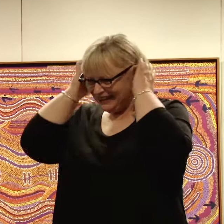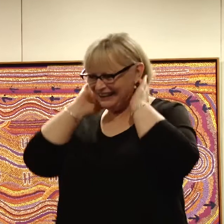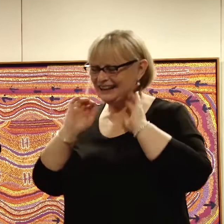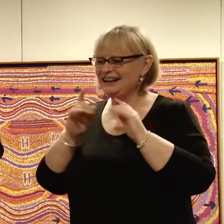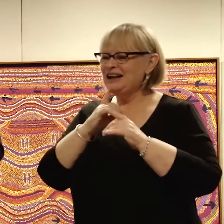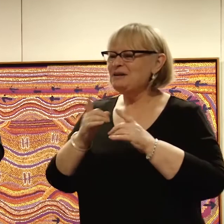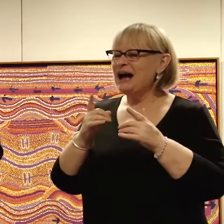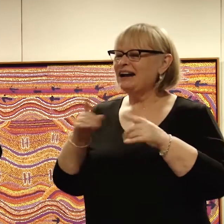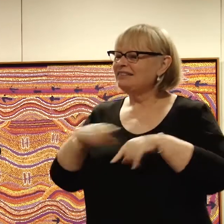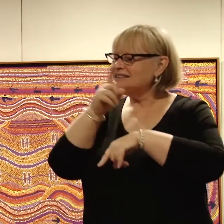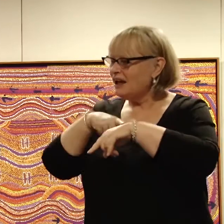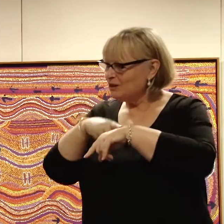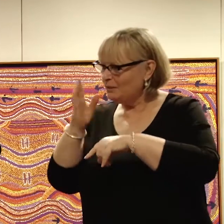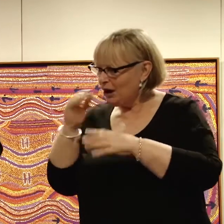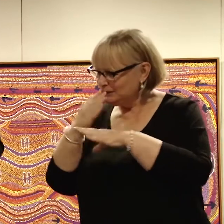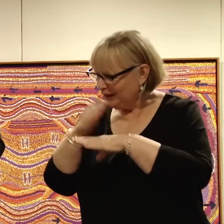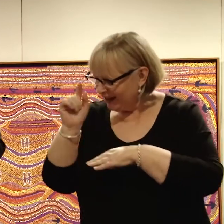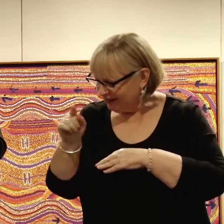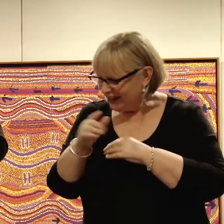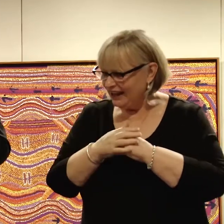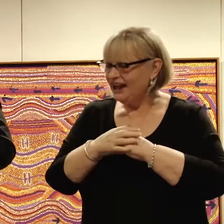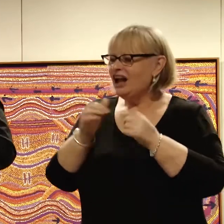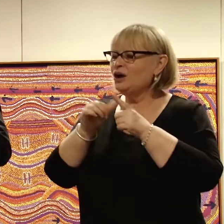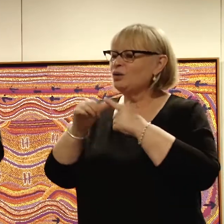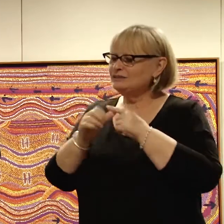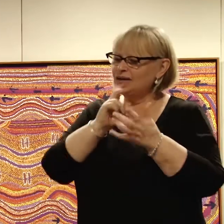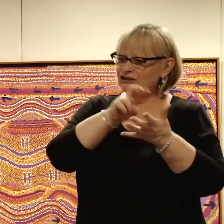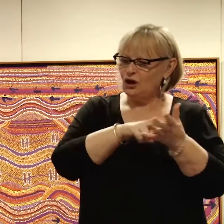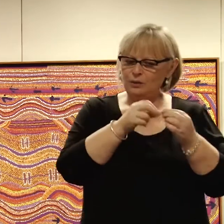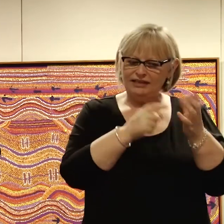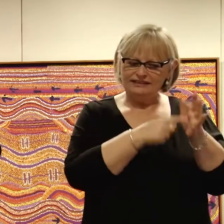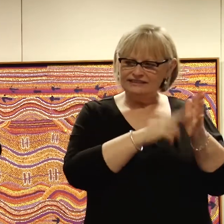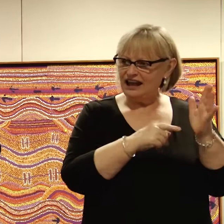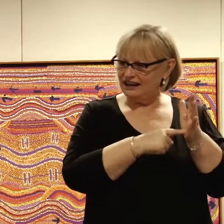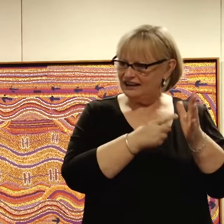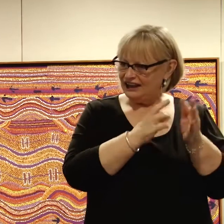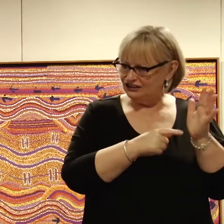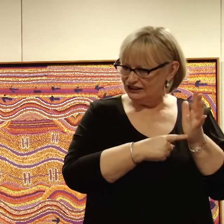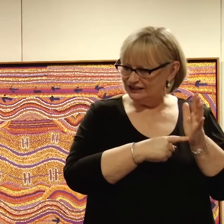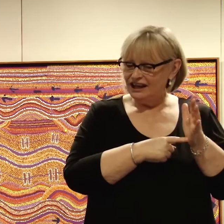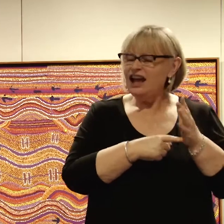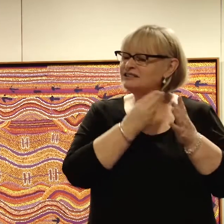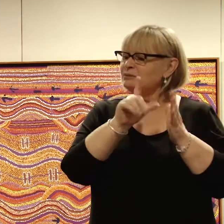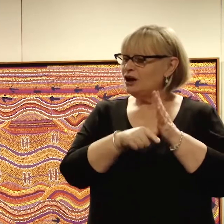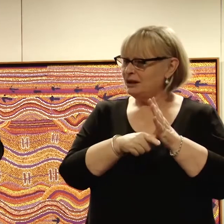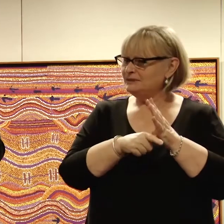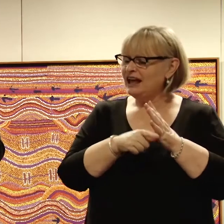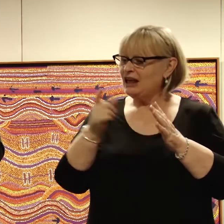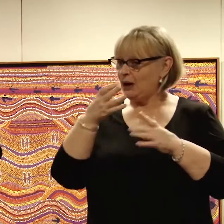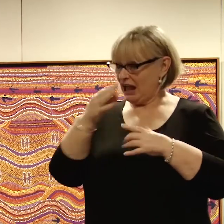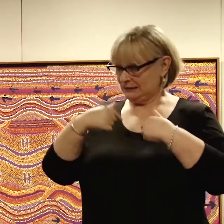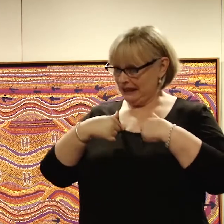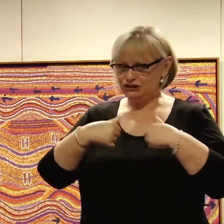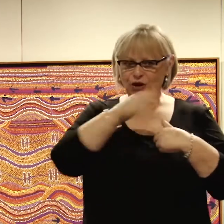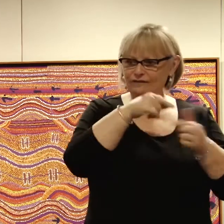But while I was working at the radio station, I'd also signed up with a talent agent and they would occasionally send me out for a TV